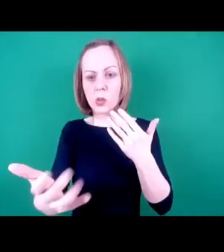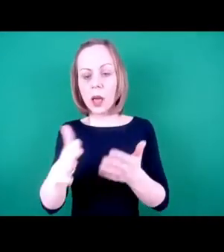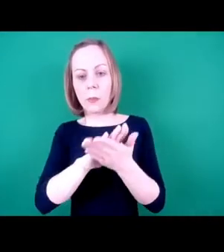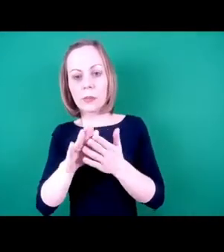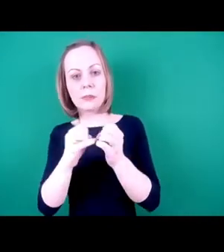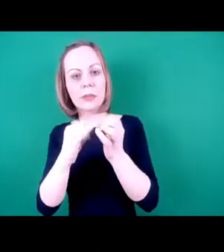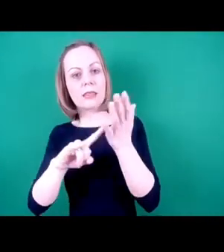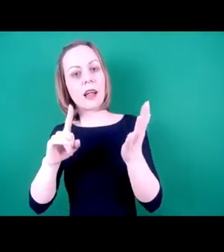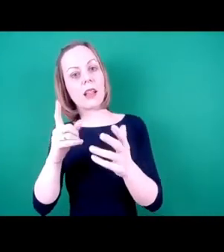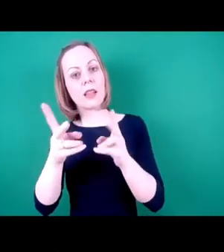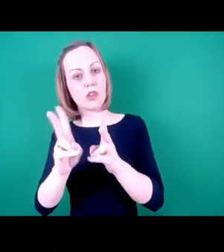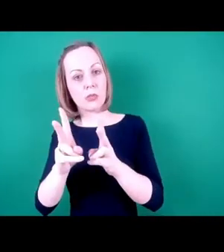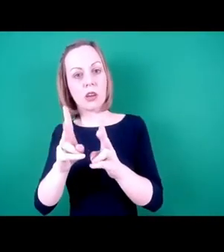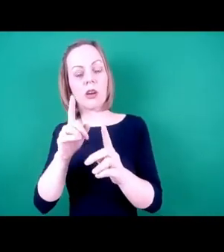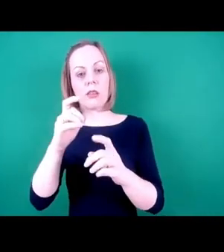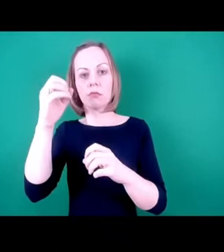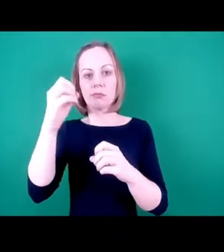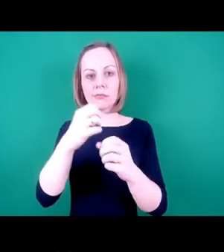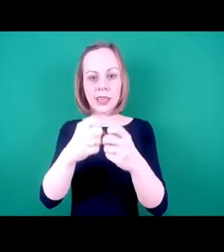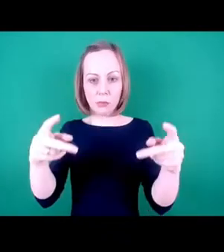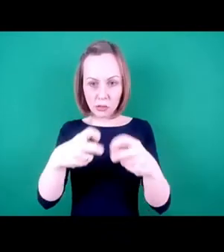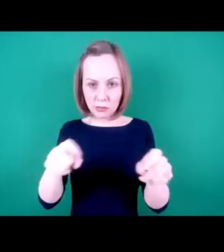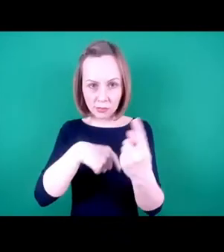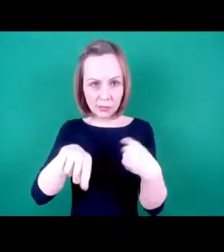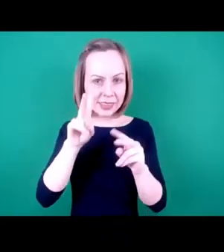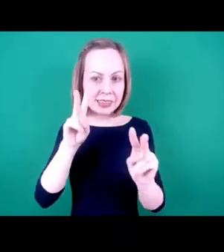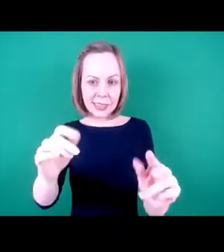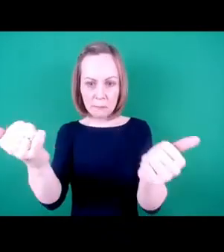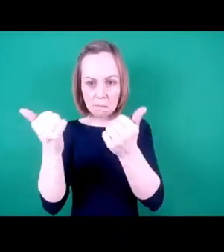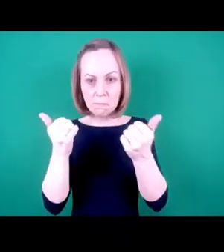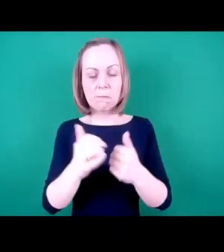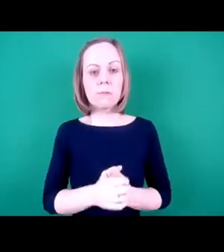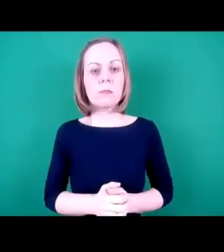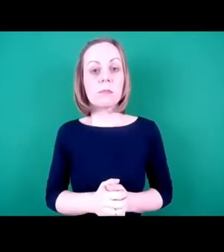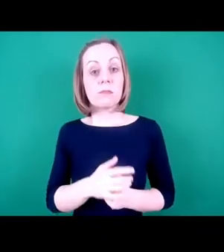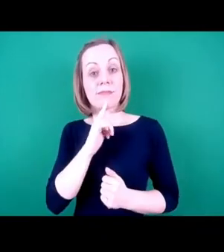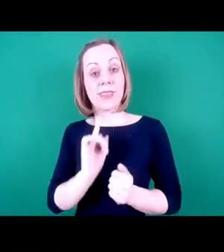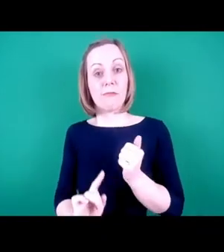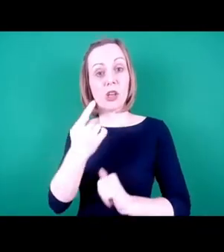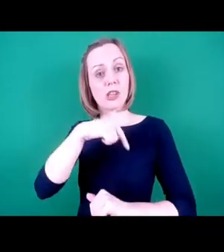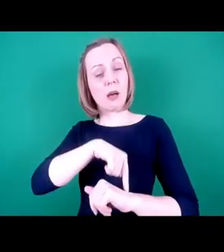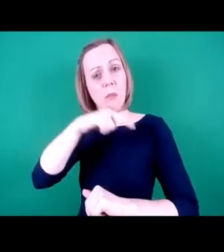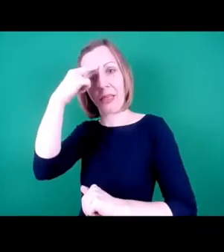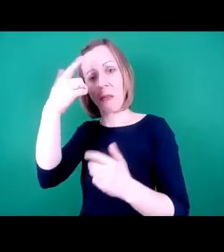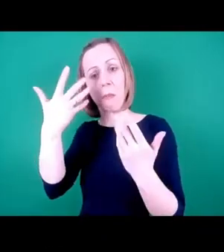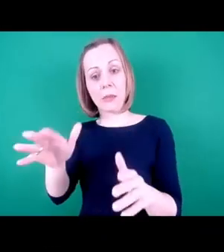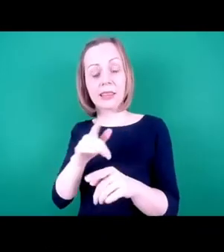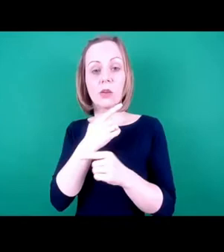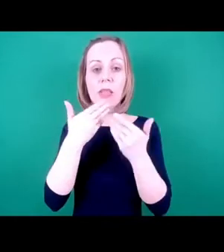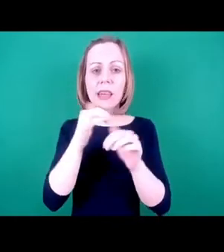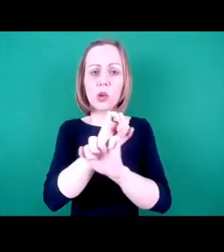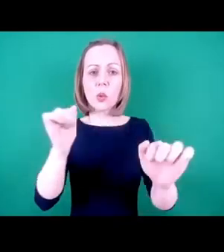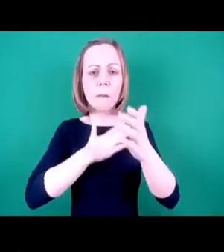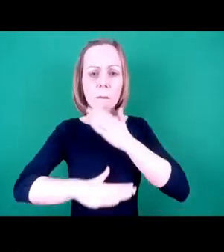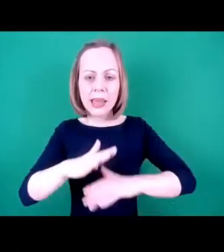BSL interpretation and live captioning are visible to everyone. This is the first time I think that we've done this, so thank you for your patience